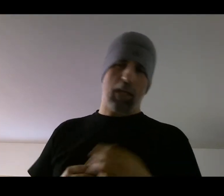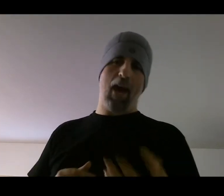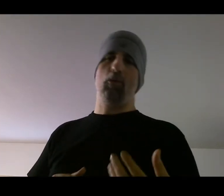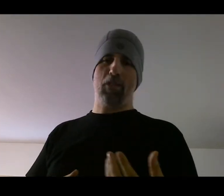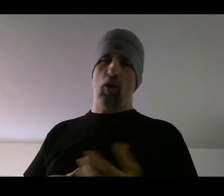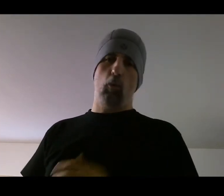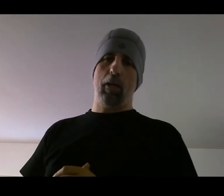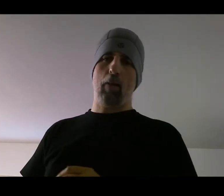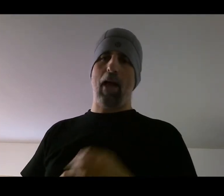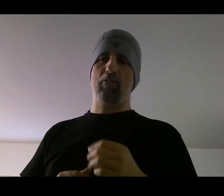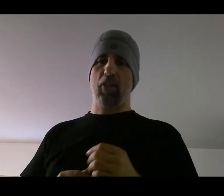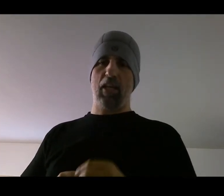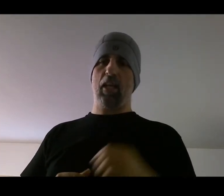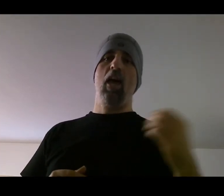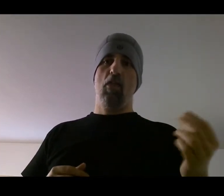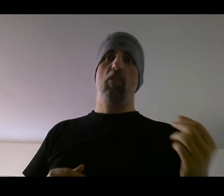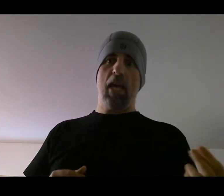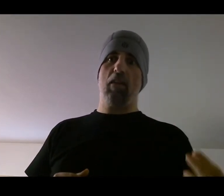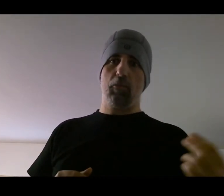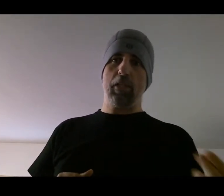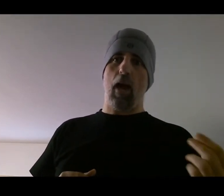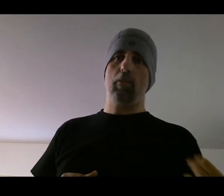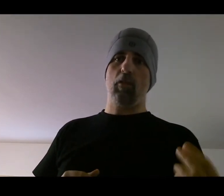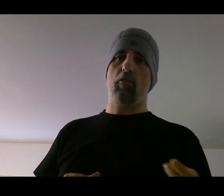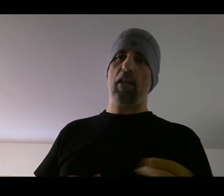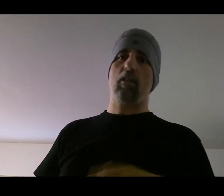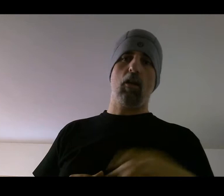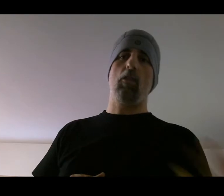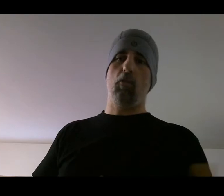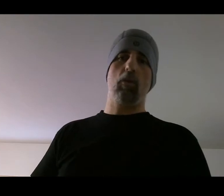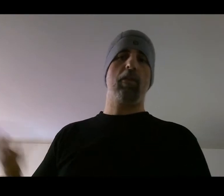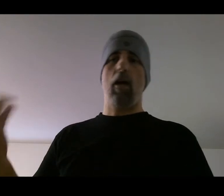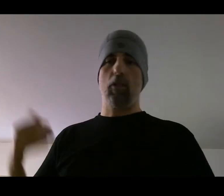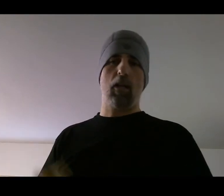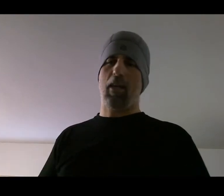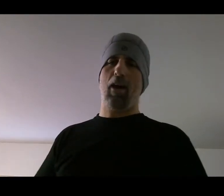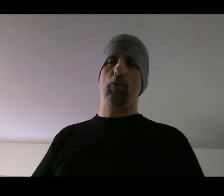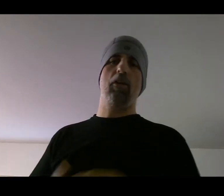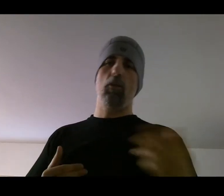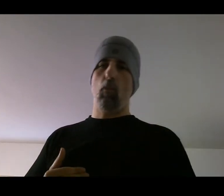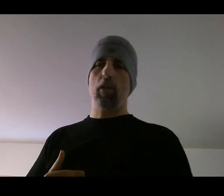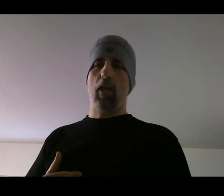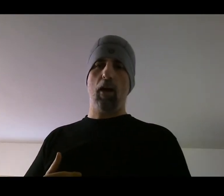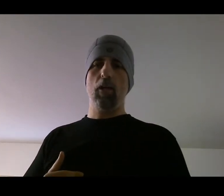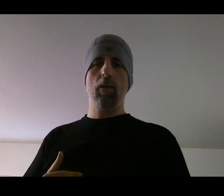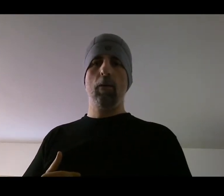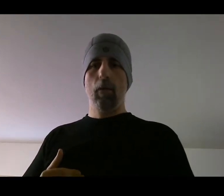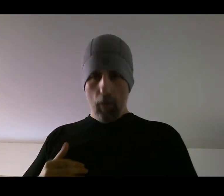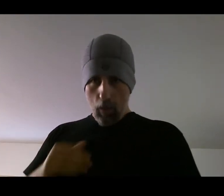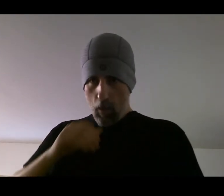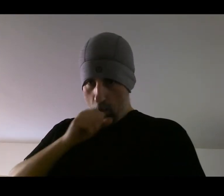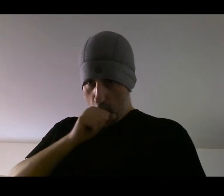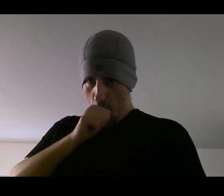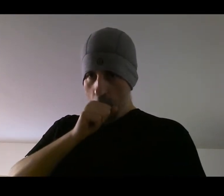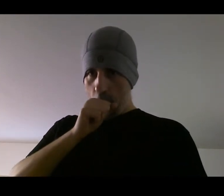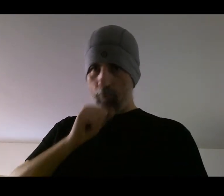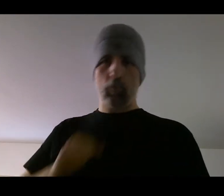counters that open up after getting hit three times in the face. And on the fourth time you get a counter and your one counter sorry,